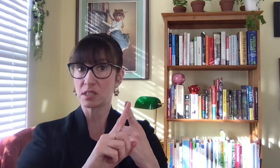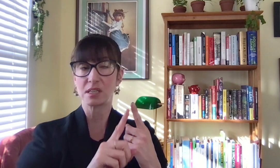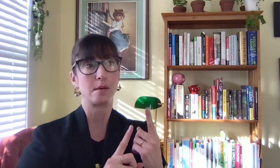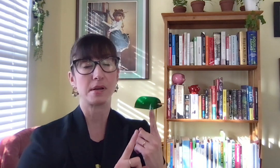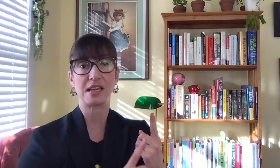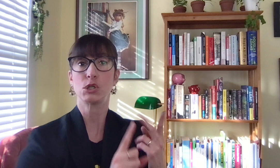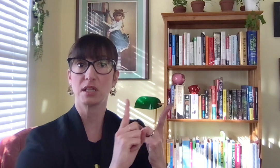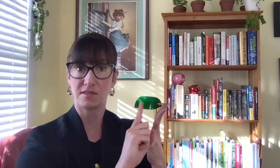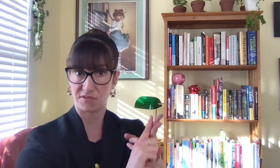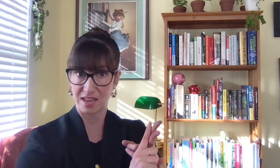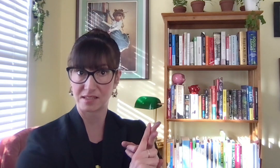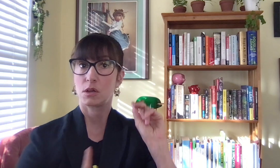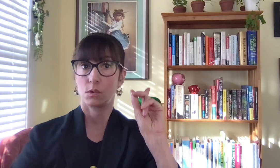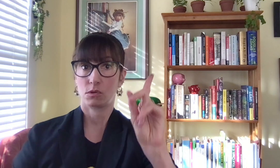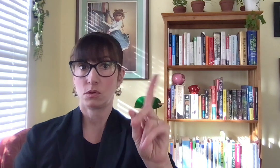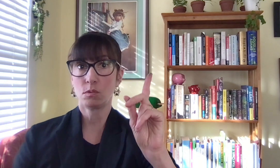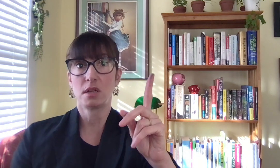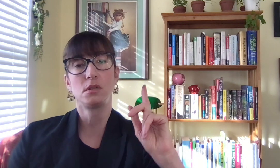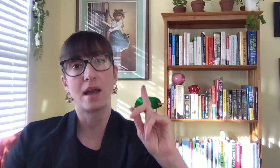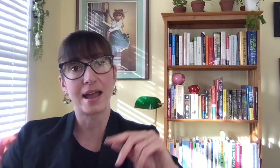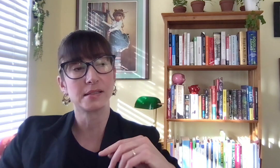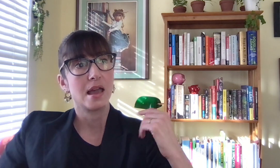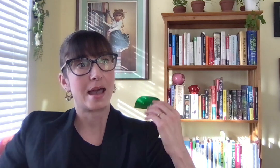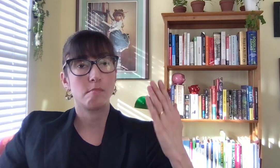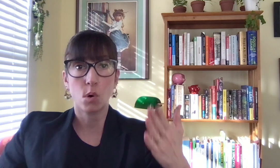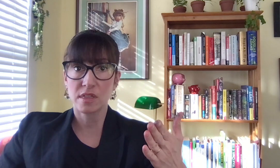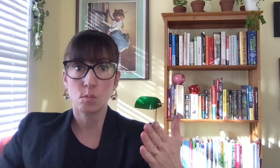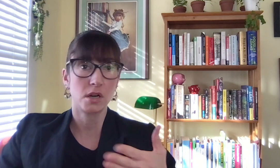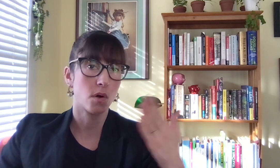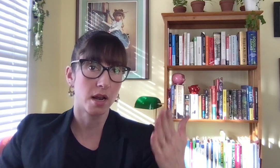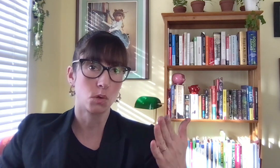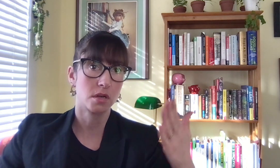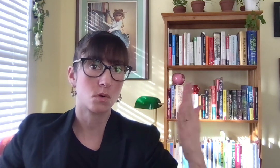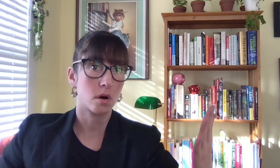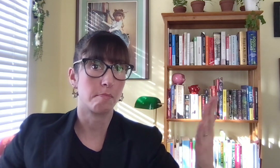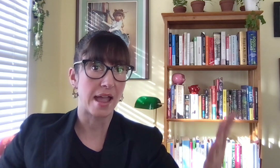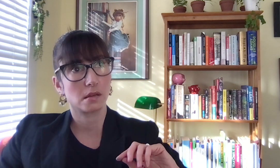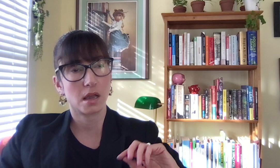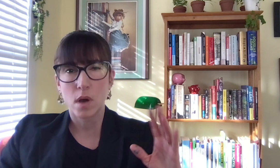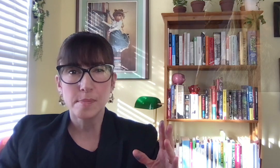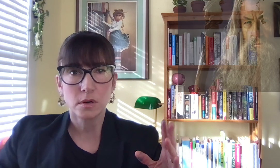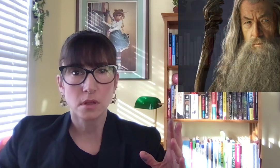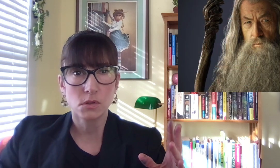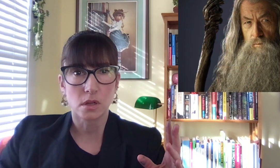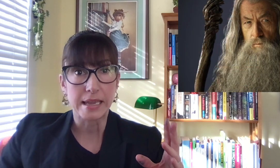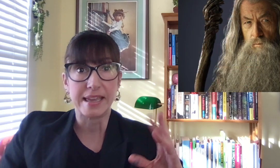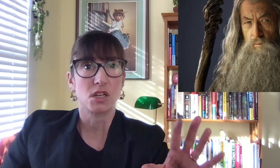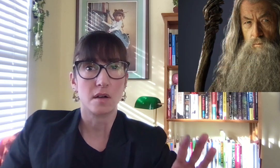and potentially fees. You do want to ask at more than one credit union or bank. And credit builder loans are like Gandalf.